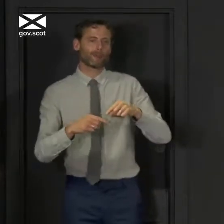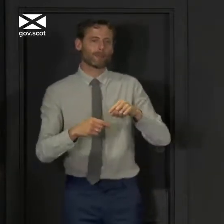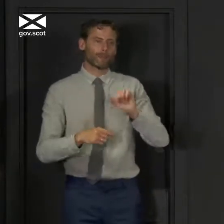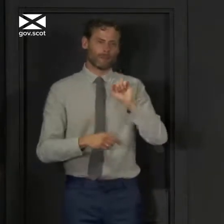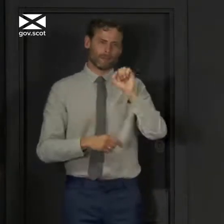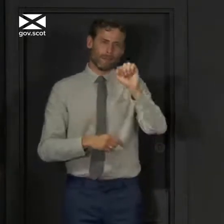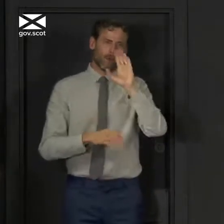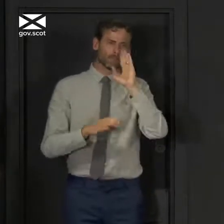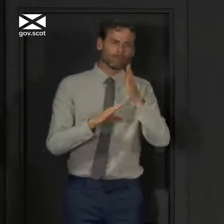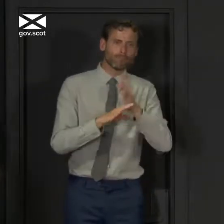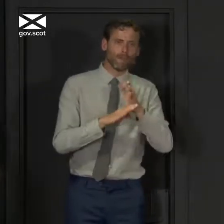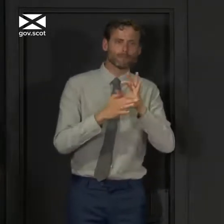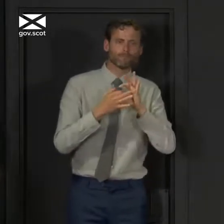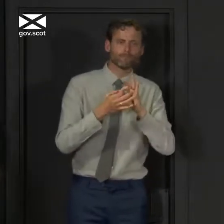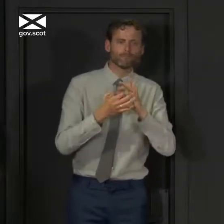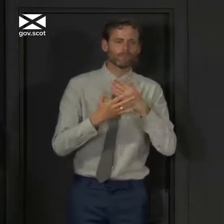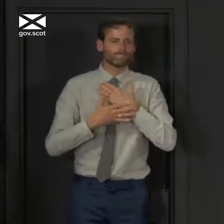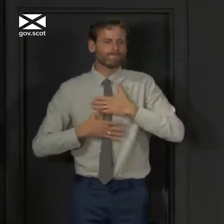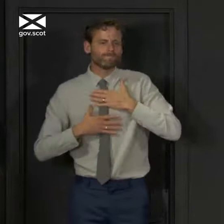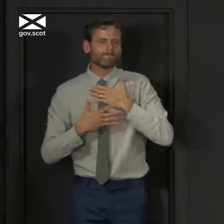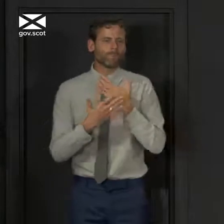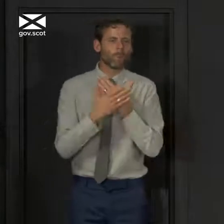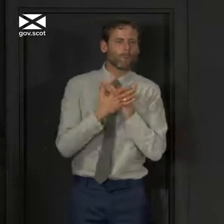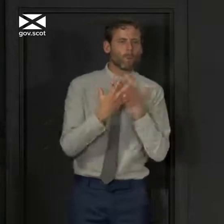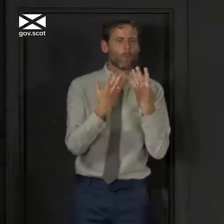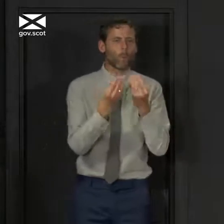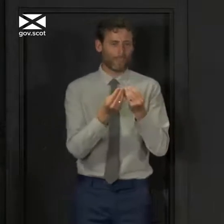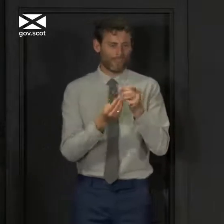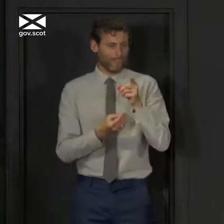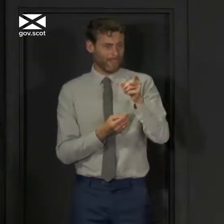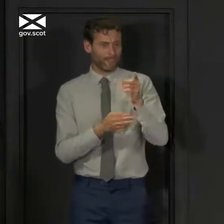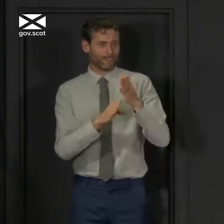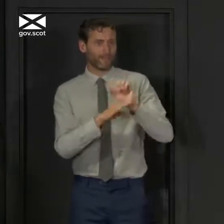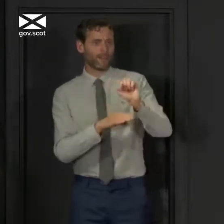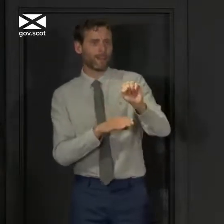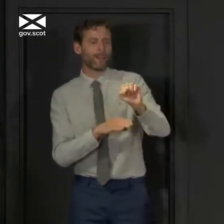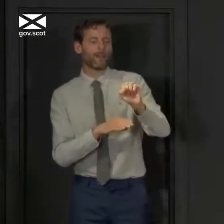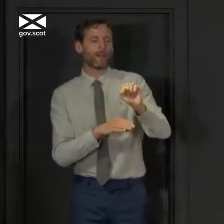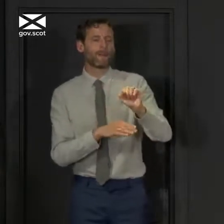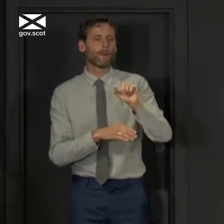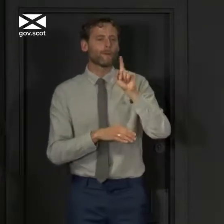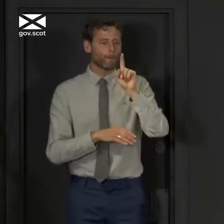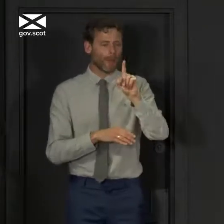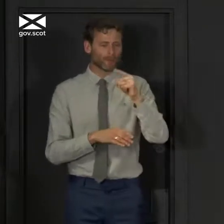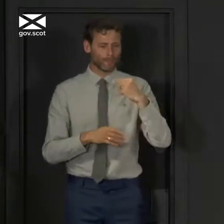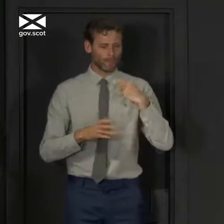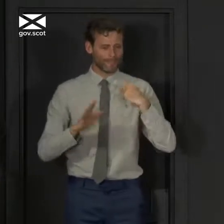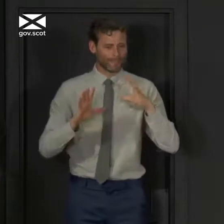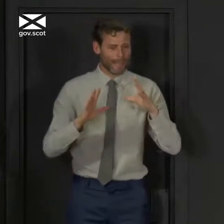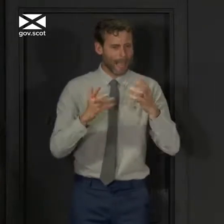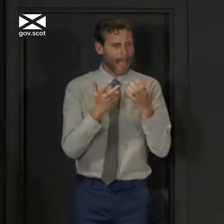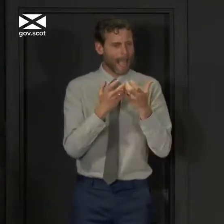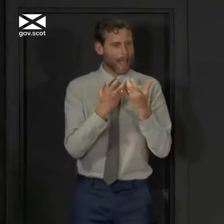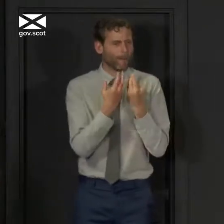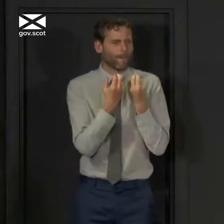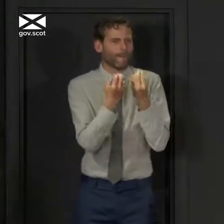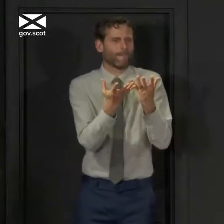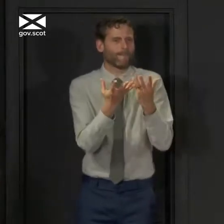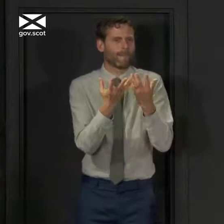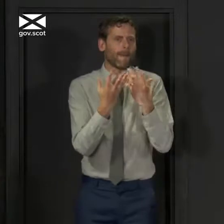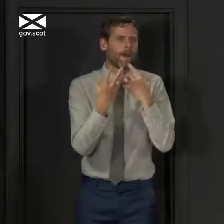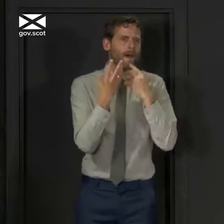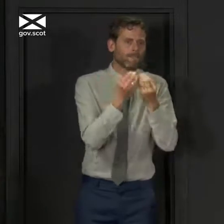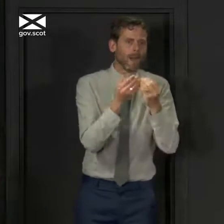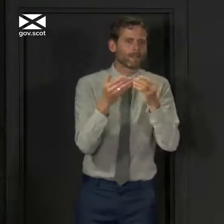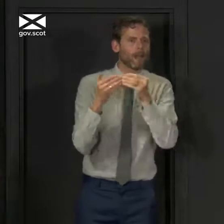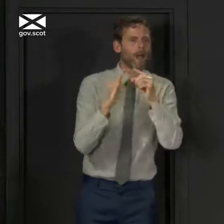intimate physical relationships. But nevertheless, we are looking at this issue in particular to see whether we can provide some guidance